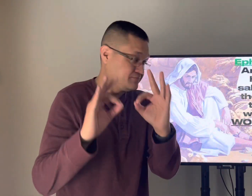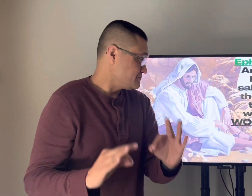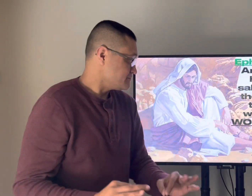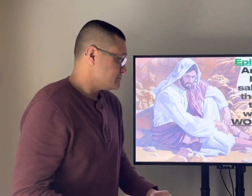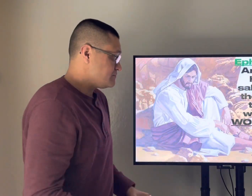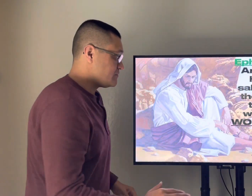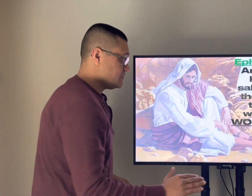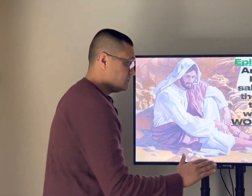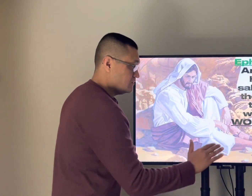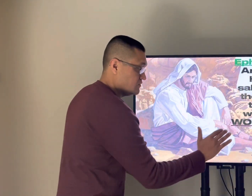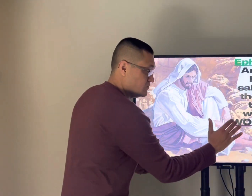okay